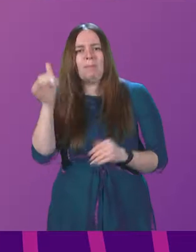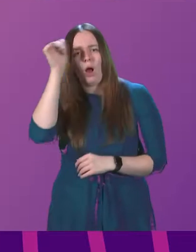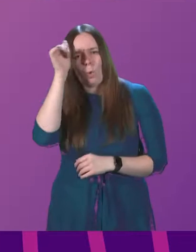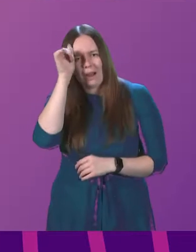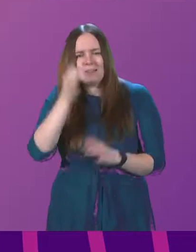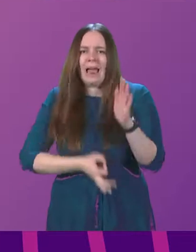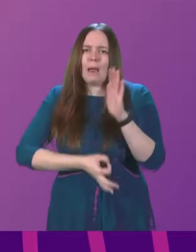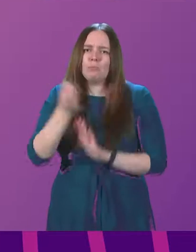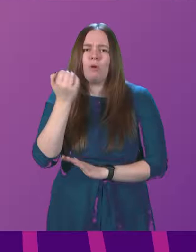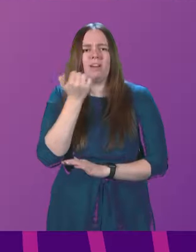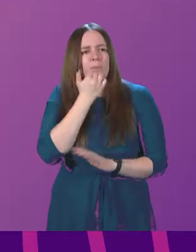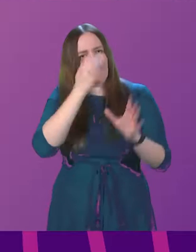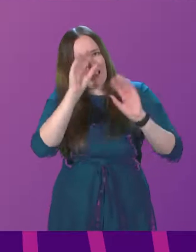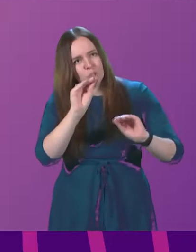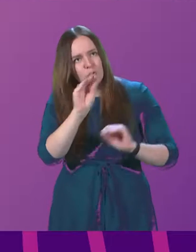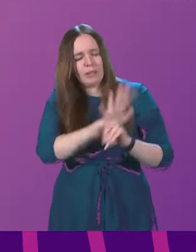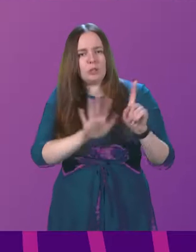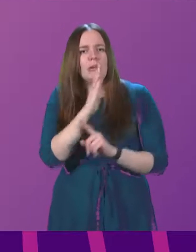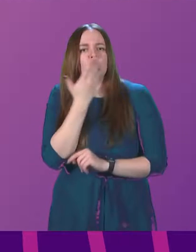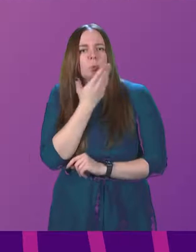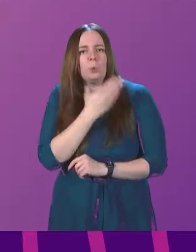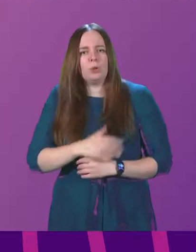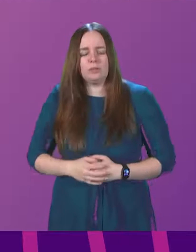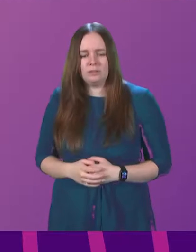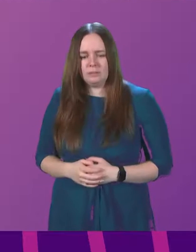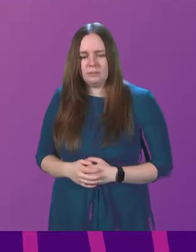menstrual education in schools? Minister.